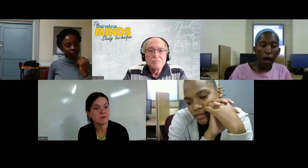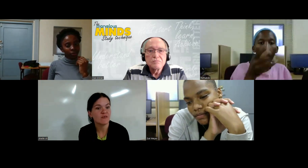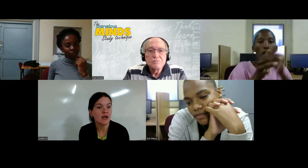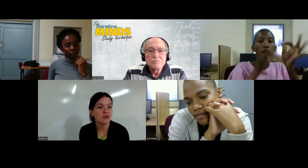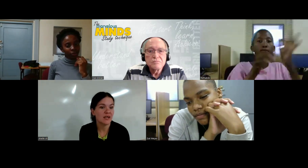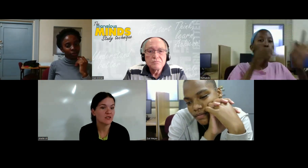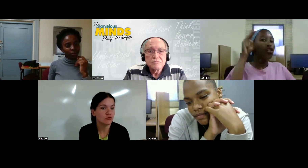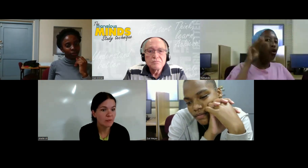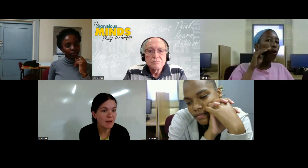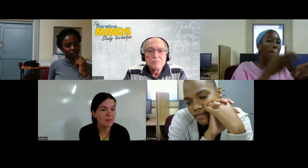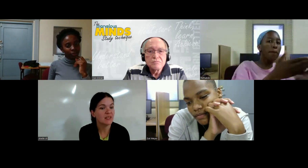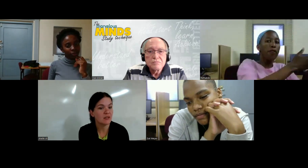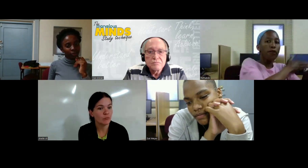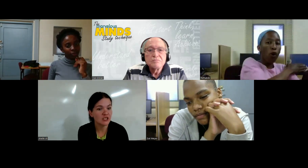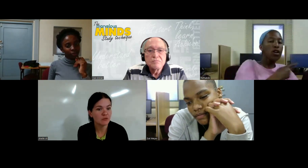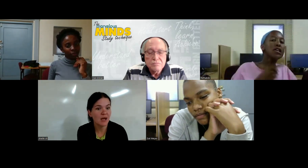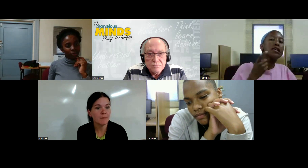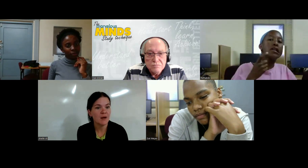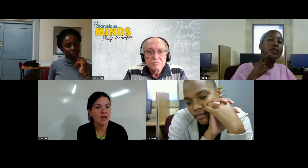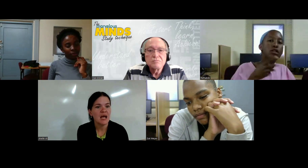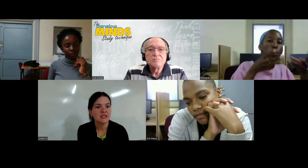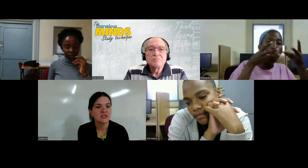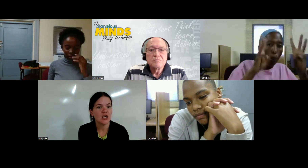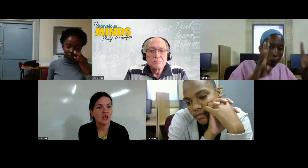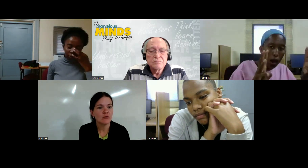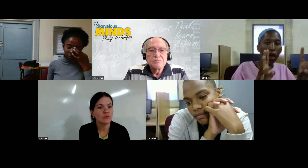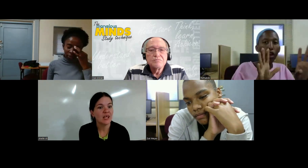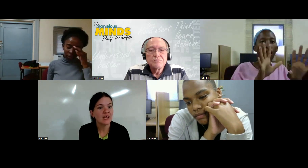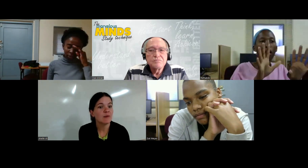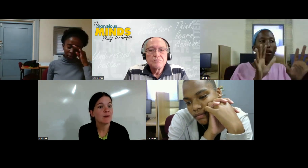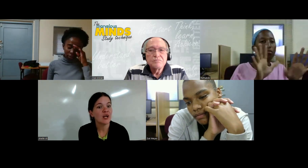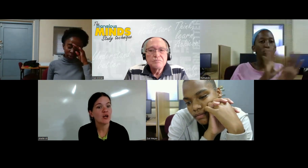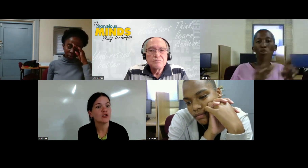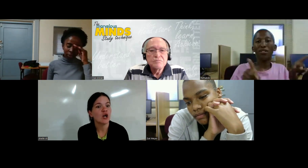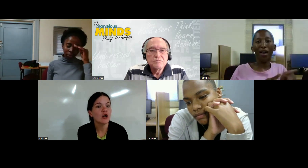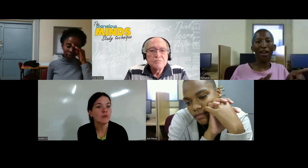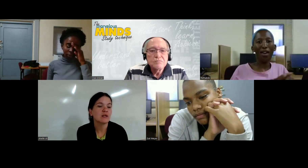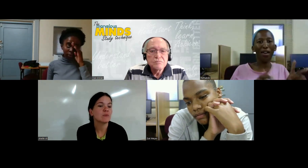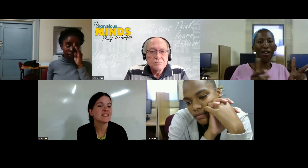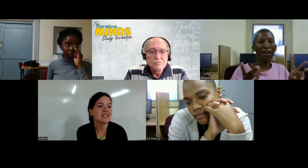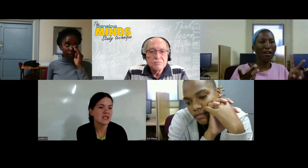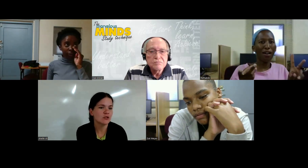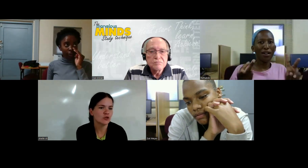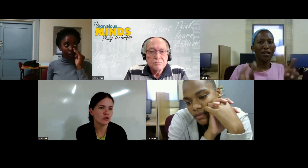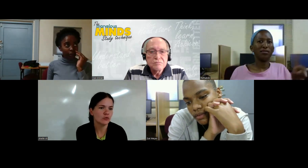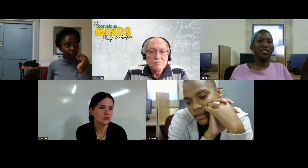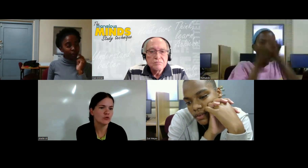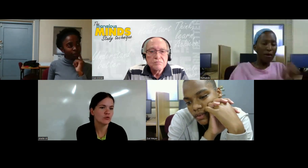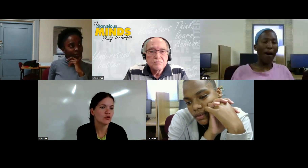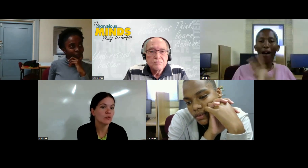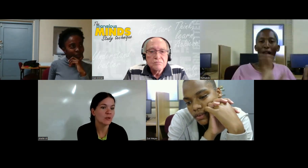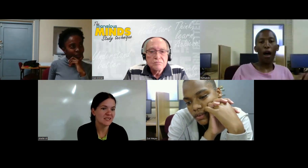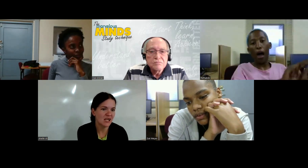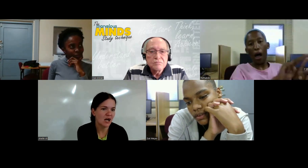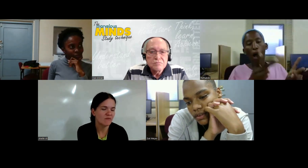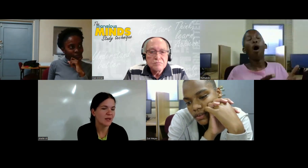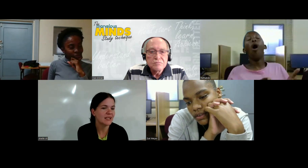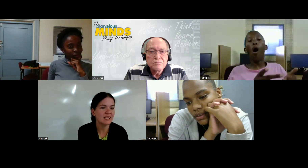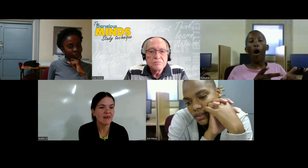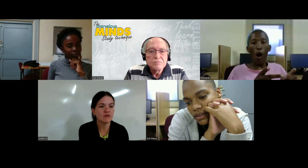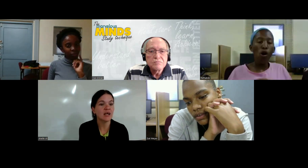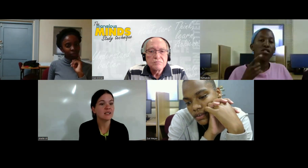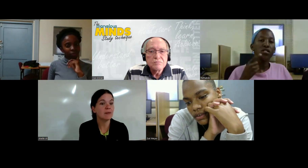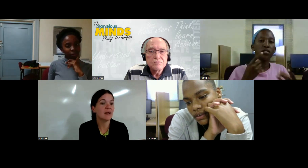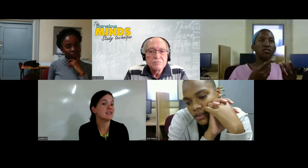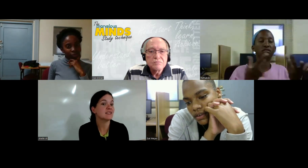showed me the steps of how to make the tree map and then the bridge map so then when i got home it was easier to to do it myself